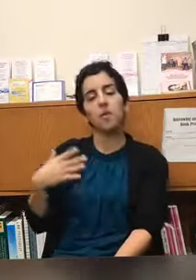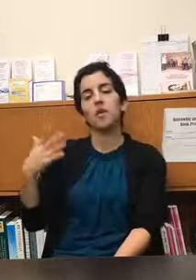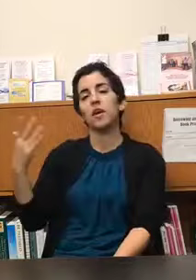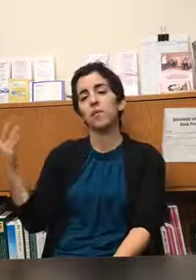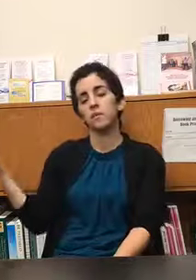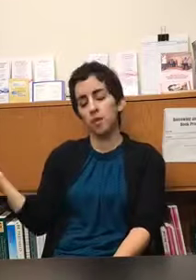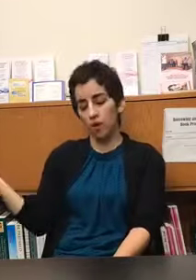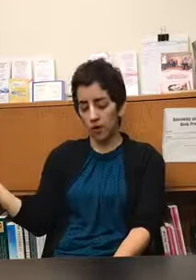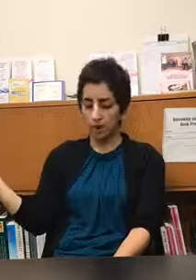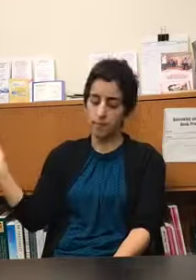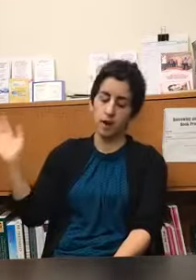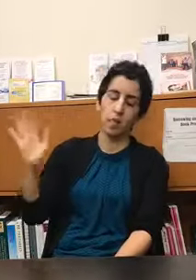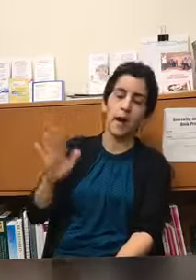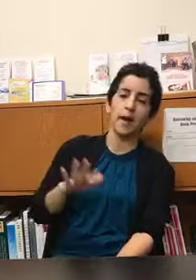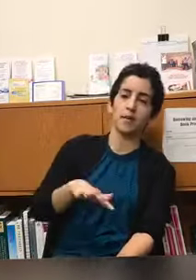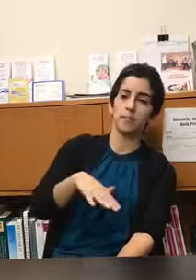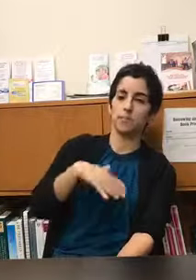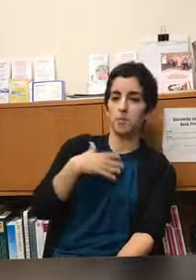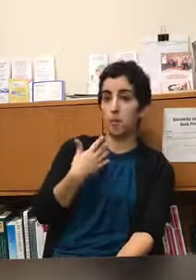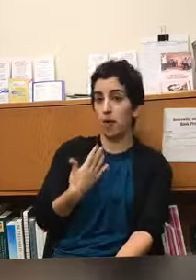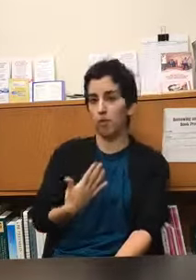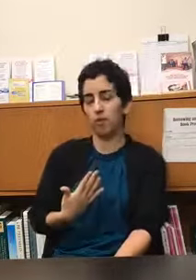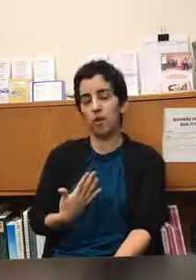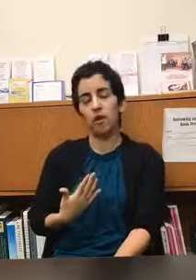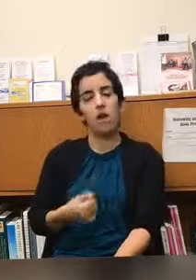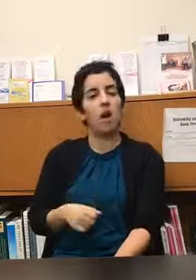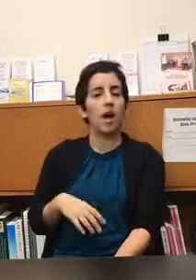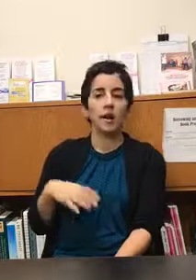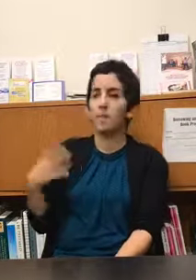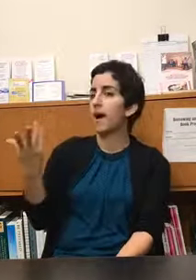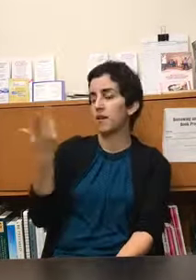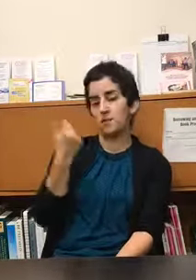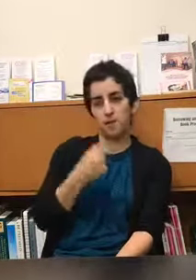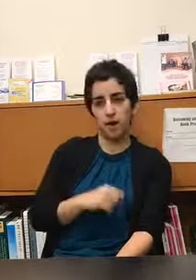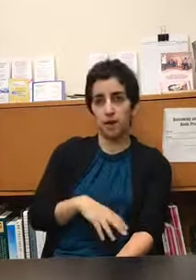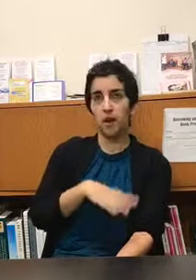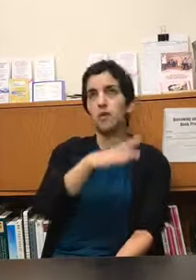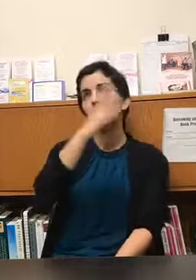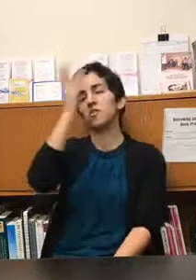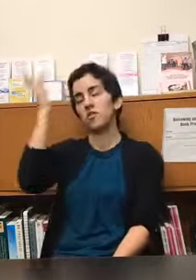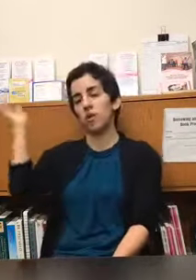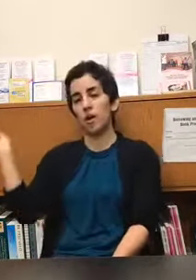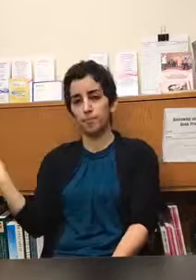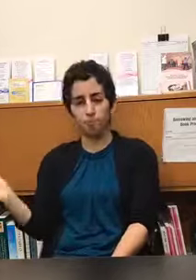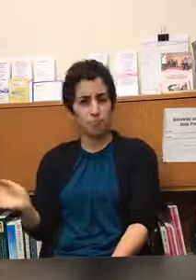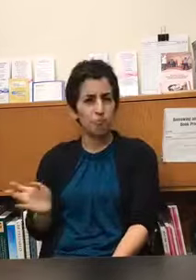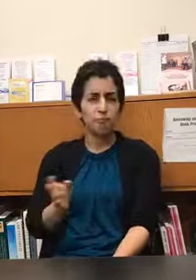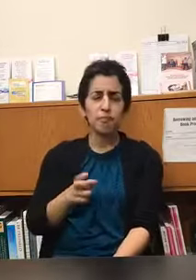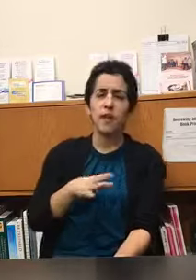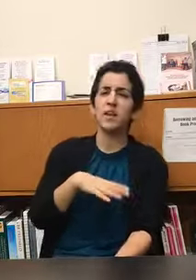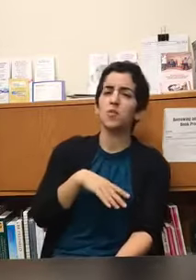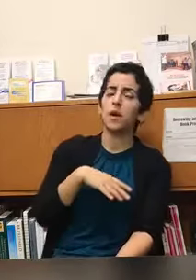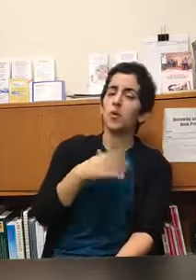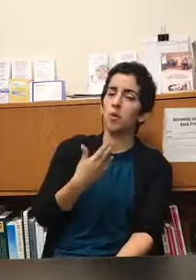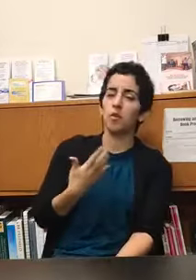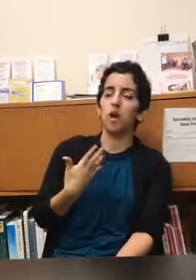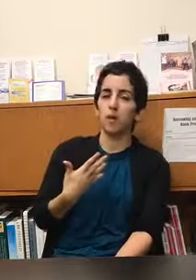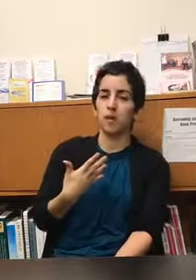thinking okay i come back to my breath i come back to my body okay there's a thought and that's why i work a lot with